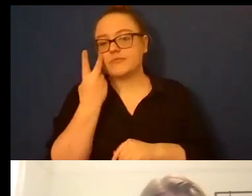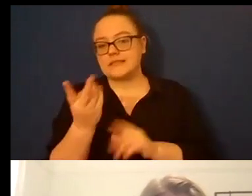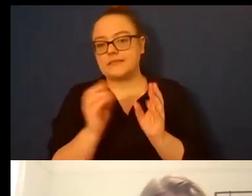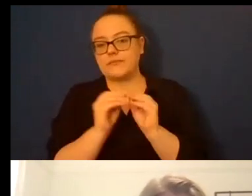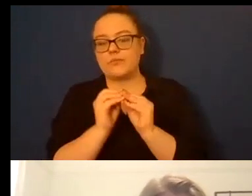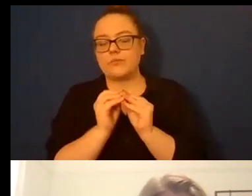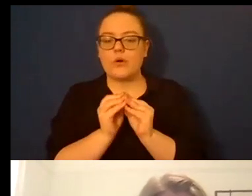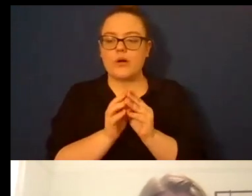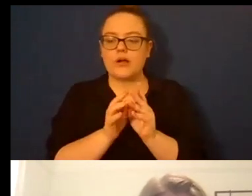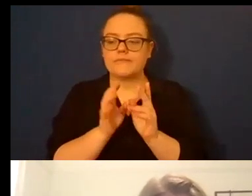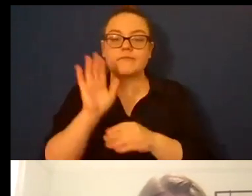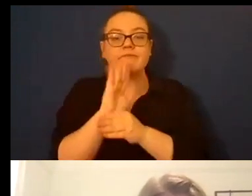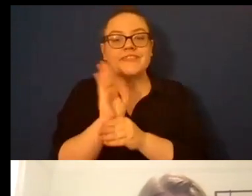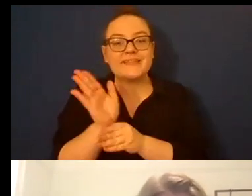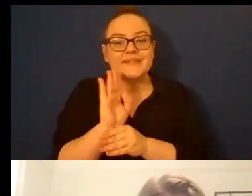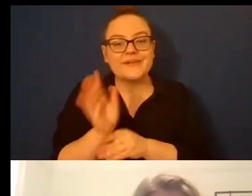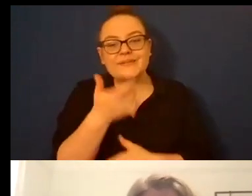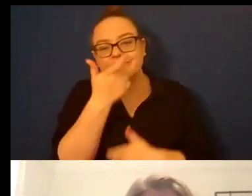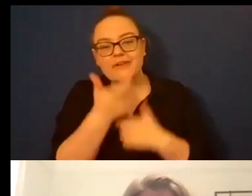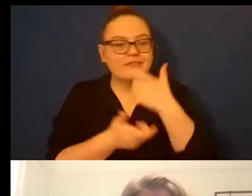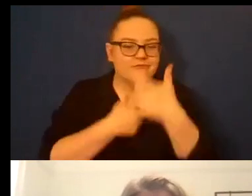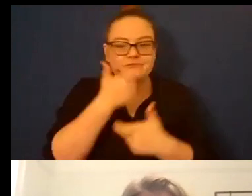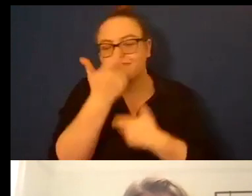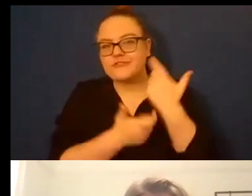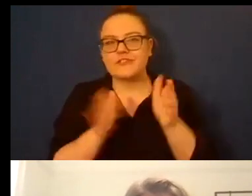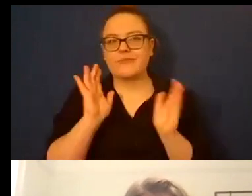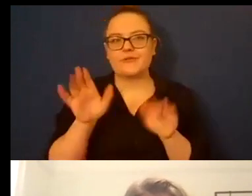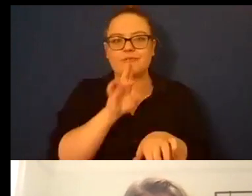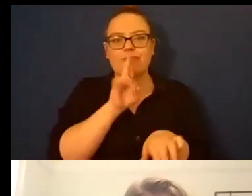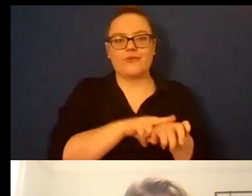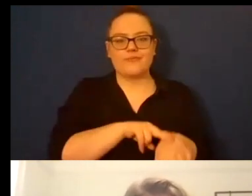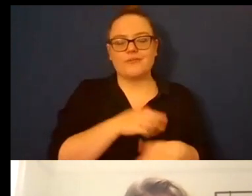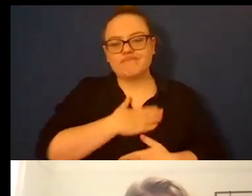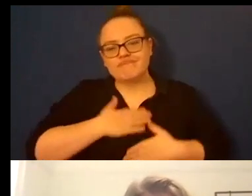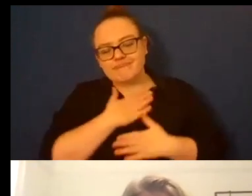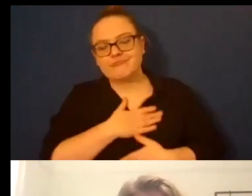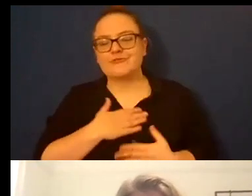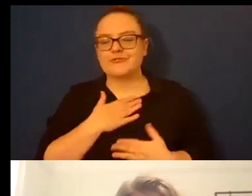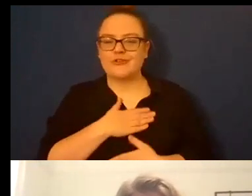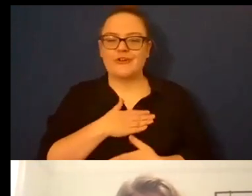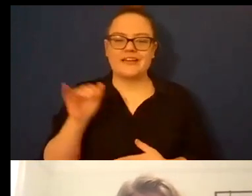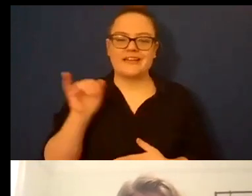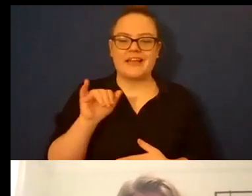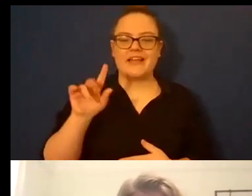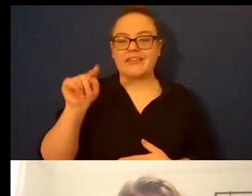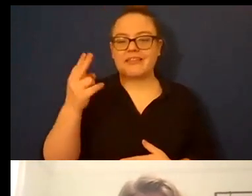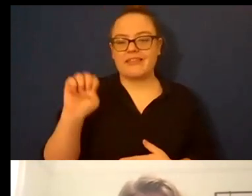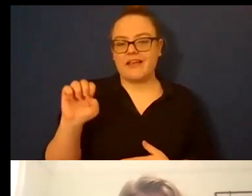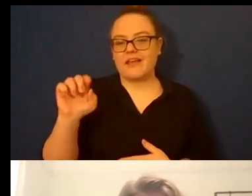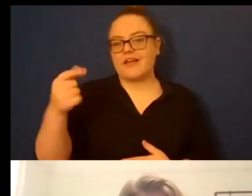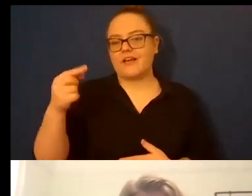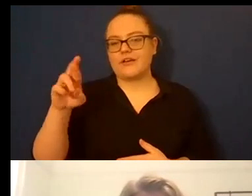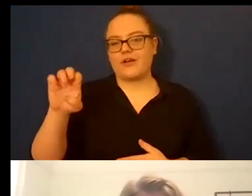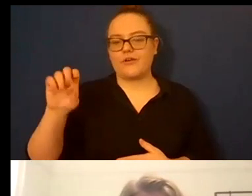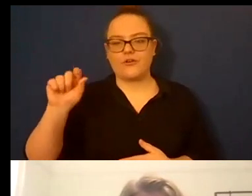more video content than I normally would have so like you know I enjoyed things like the great and I rewatched Jersey Shore